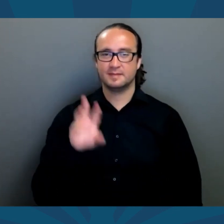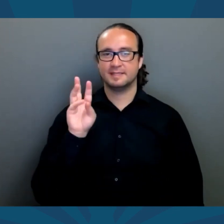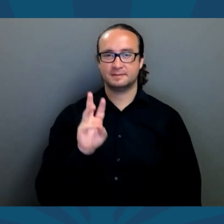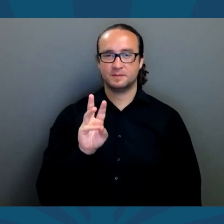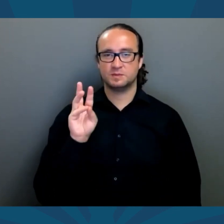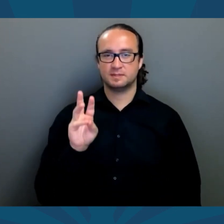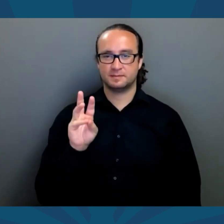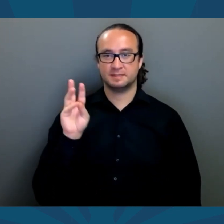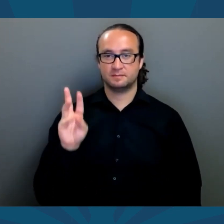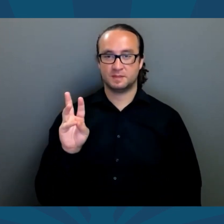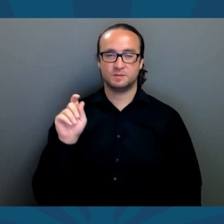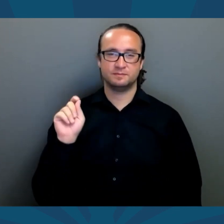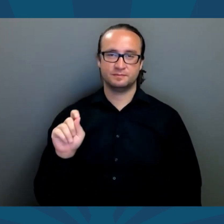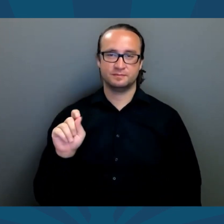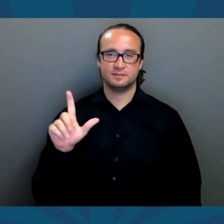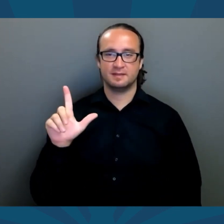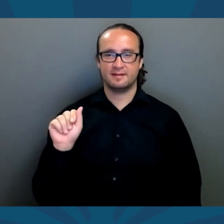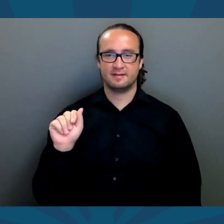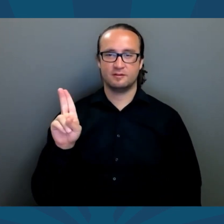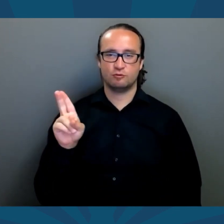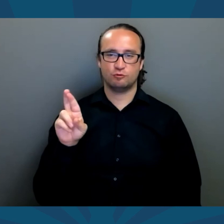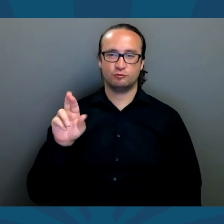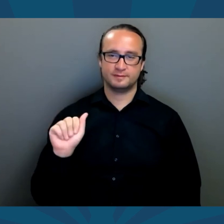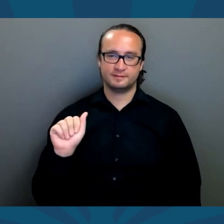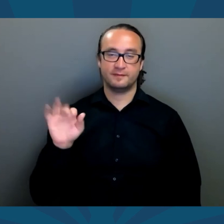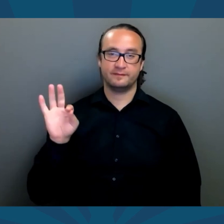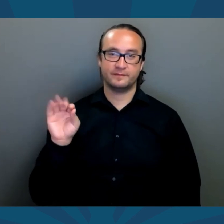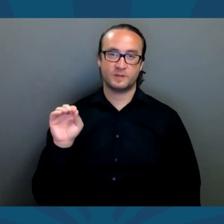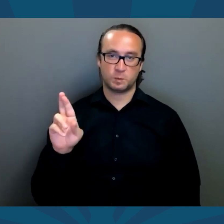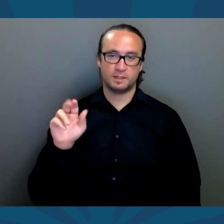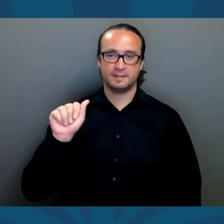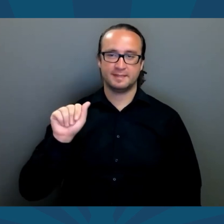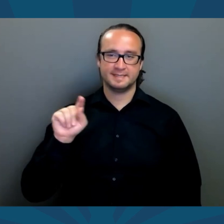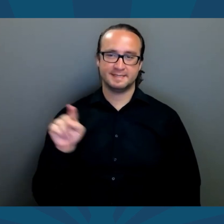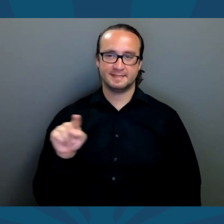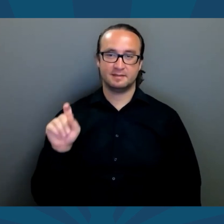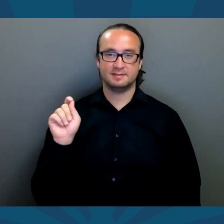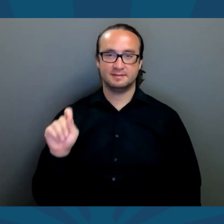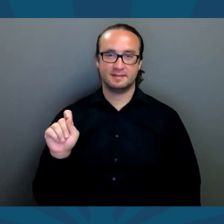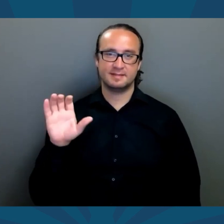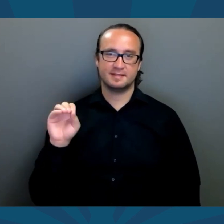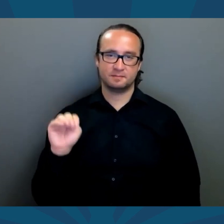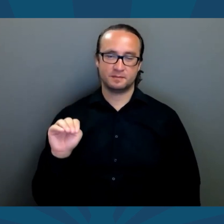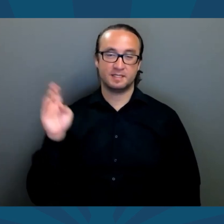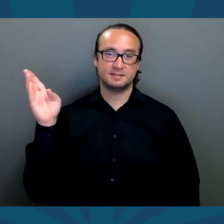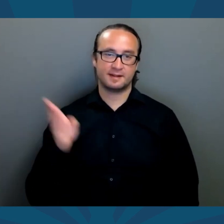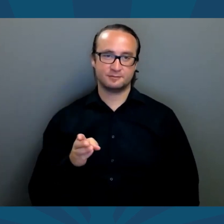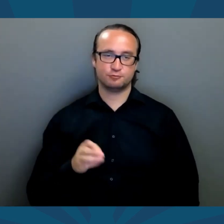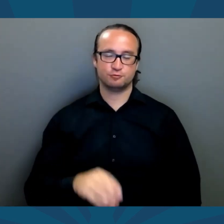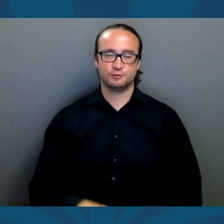Website. www.laura4az.com.